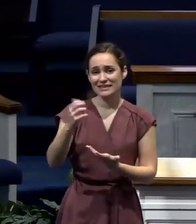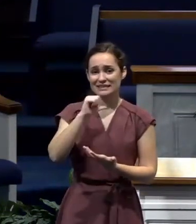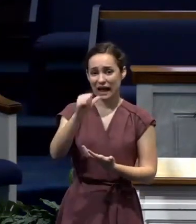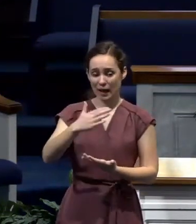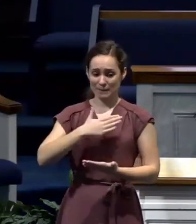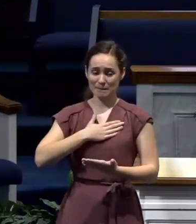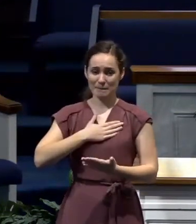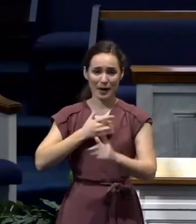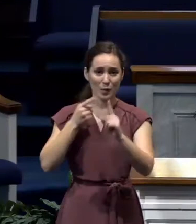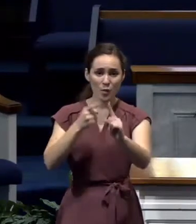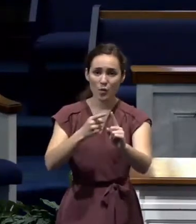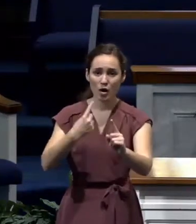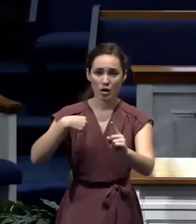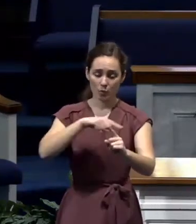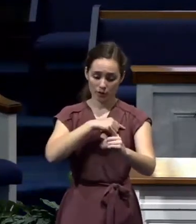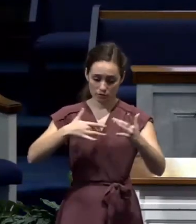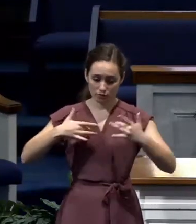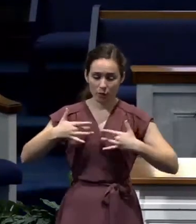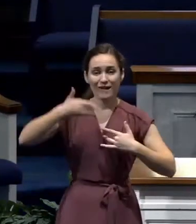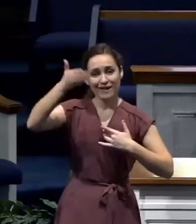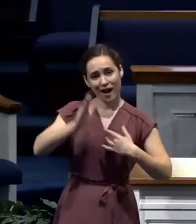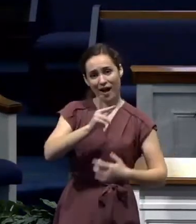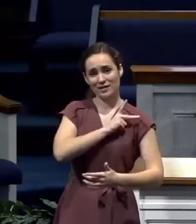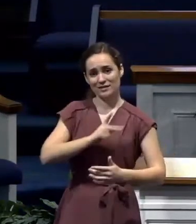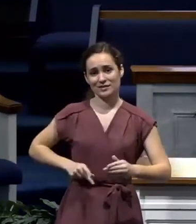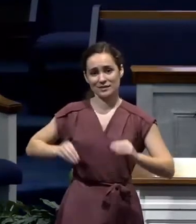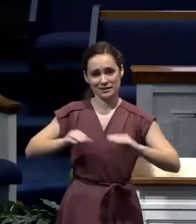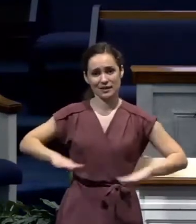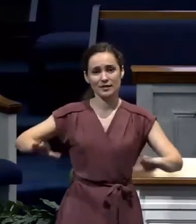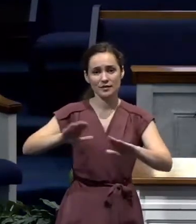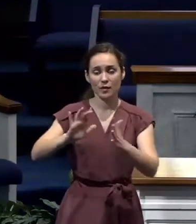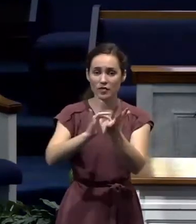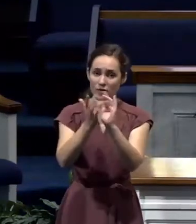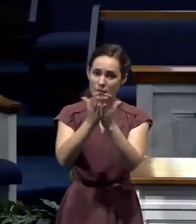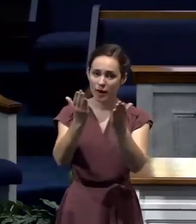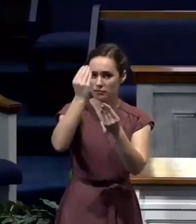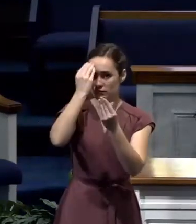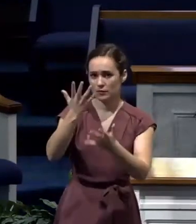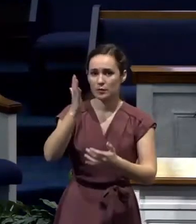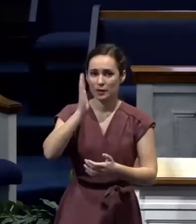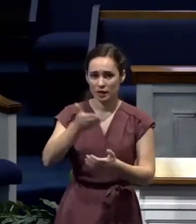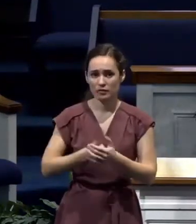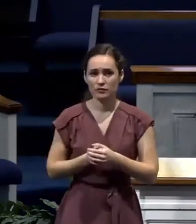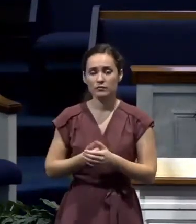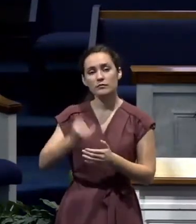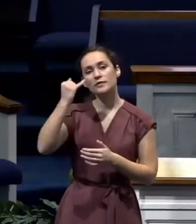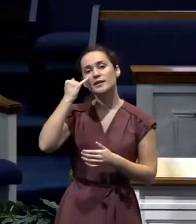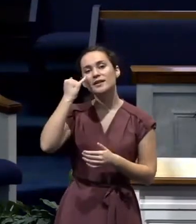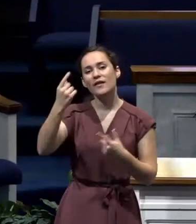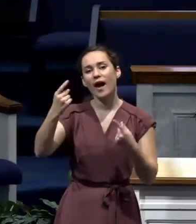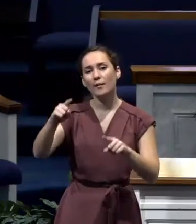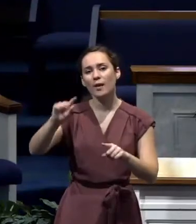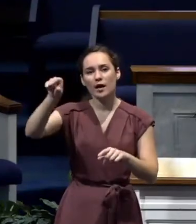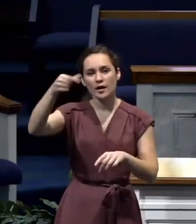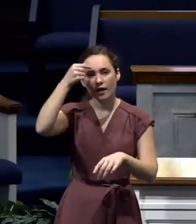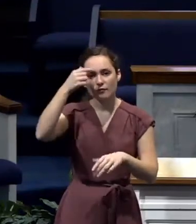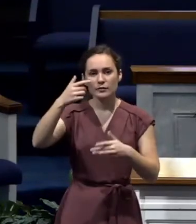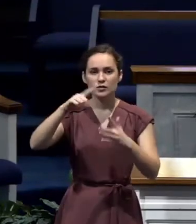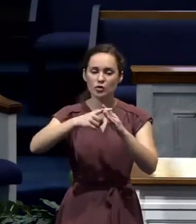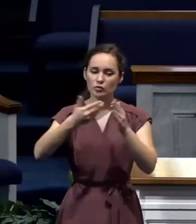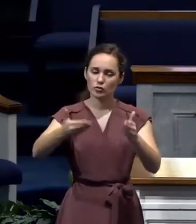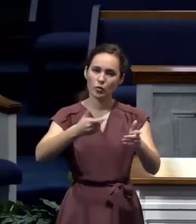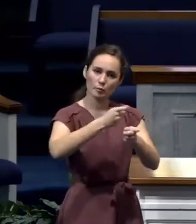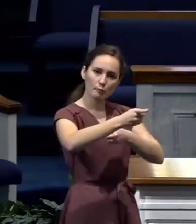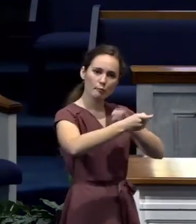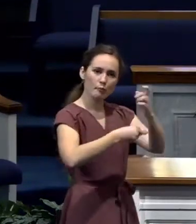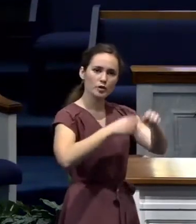concerned about the kingdom of God and we're going to obey what the scripture says. Now, if it ever gets to the point where the government begins to persecute the church and